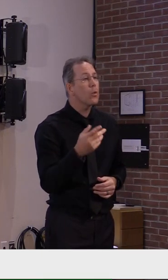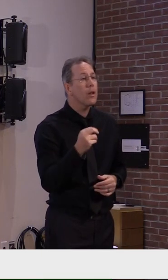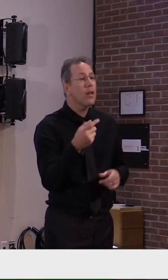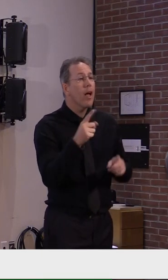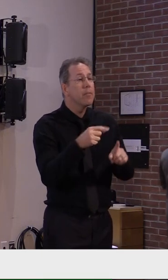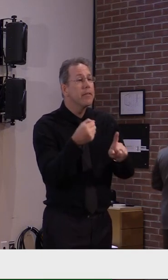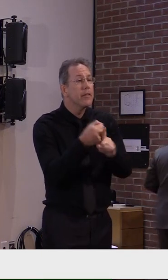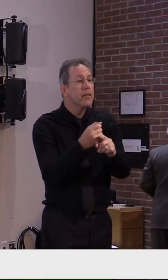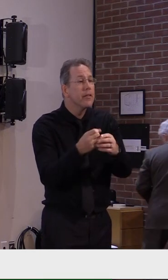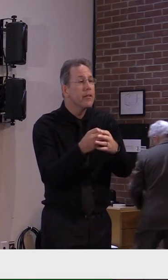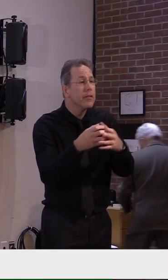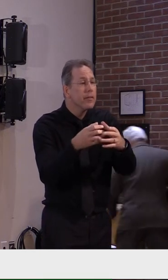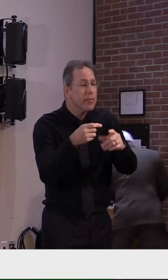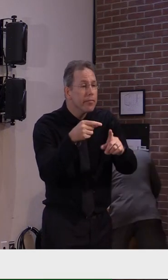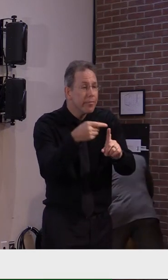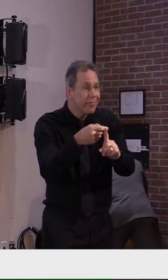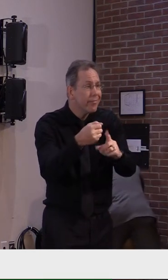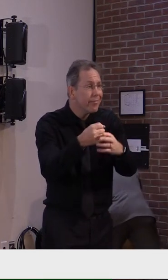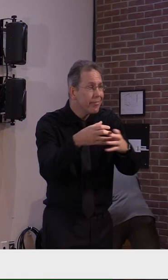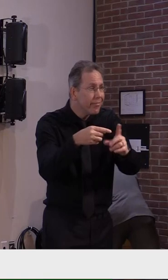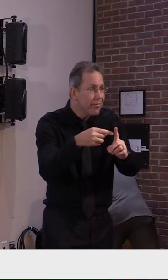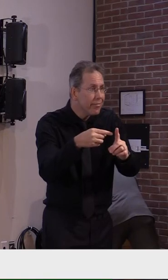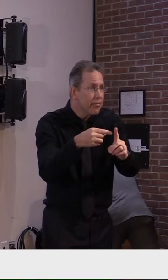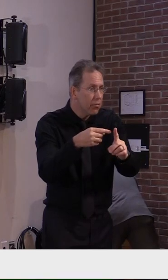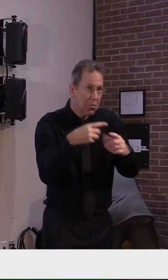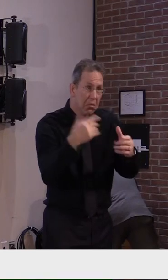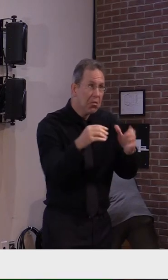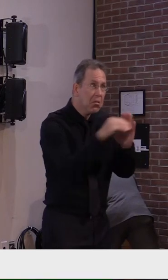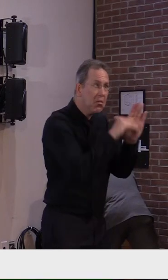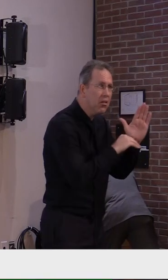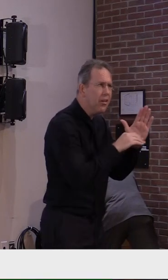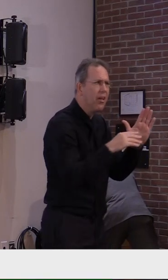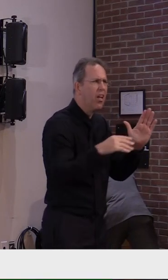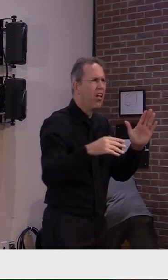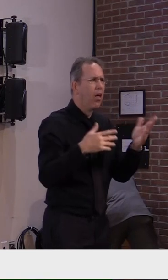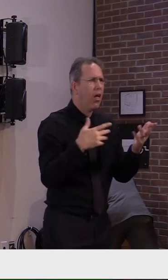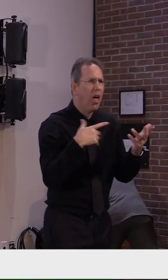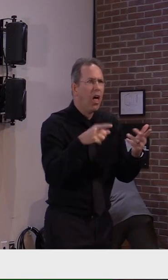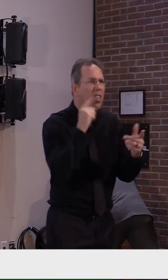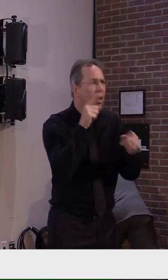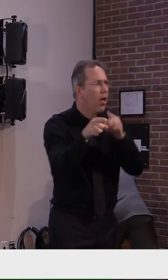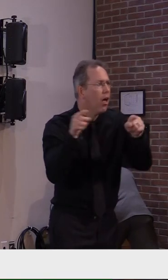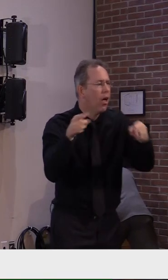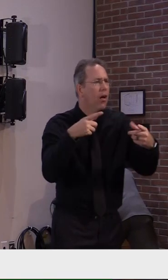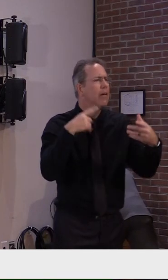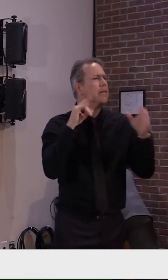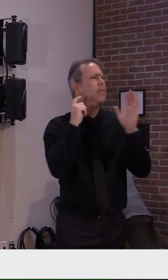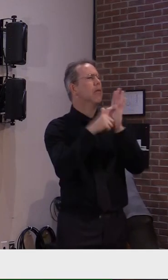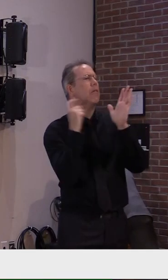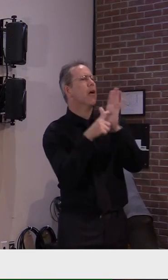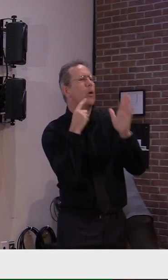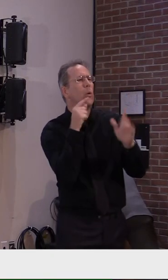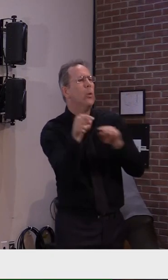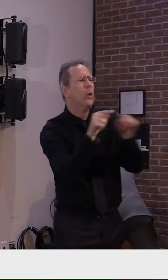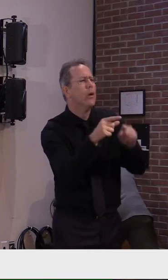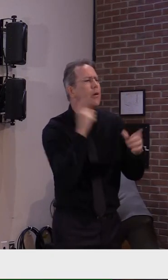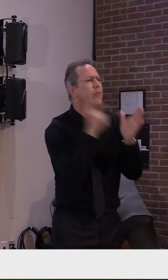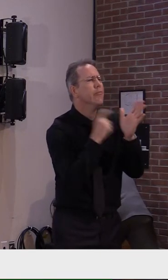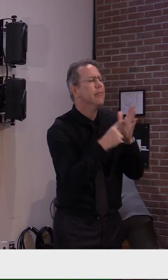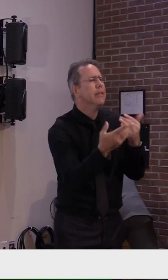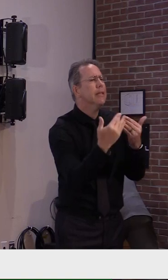is potentially and usually potentially identifying of individuals.